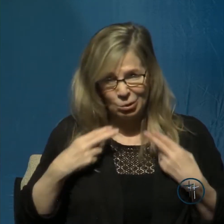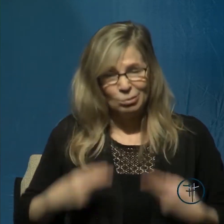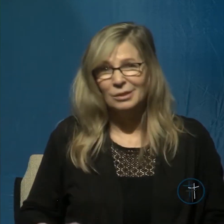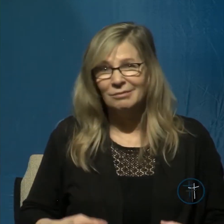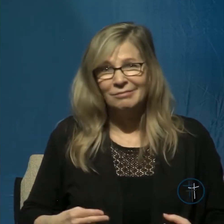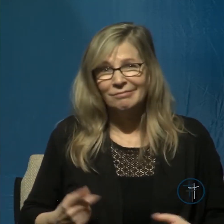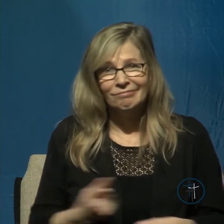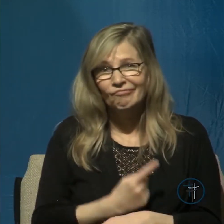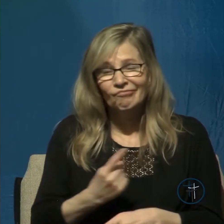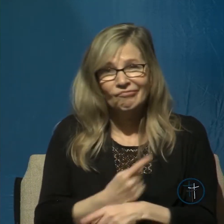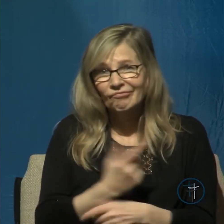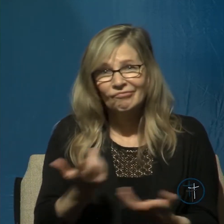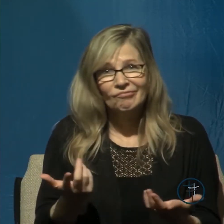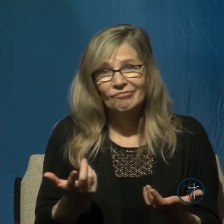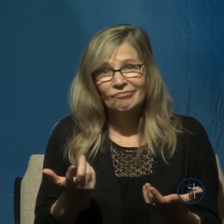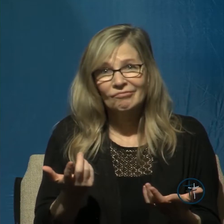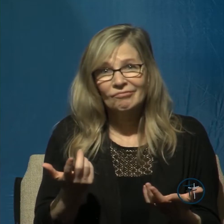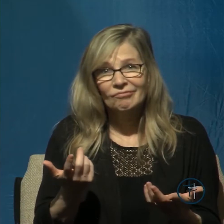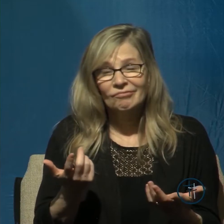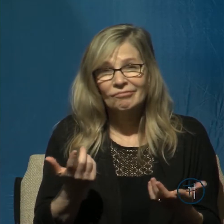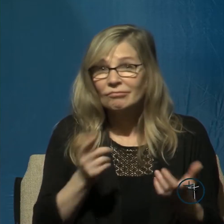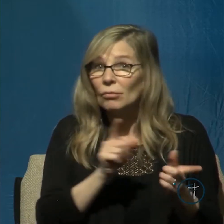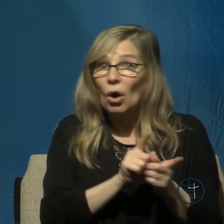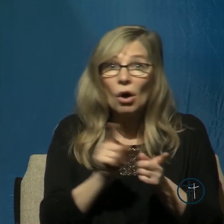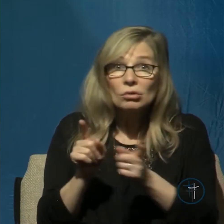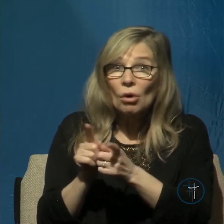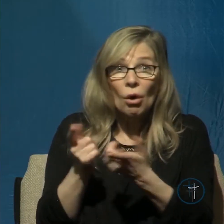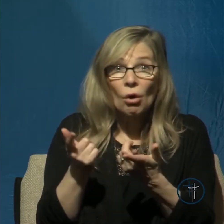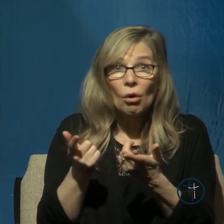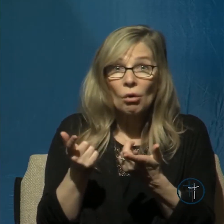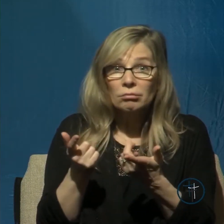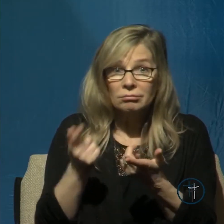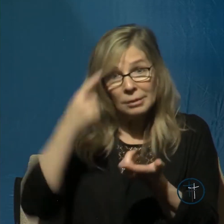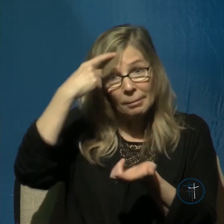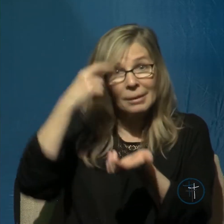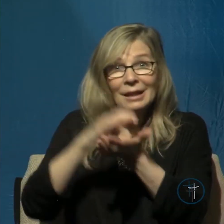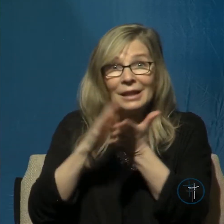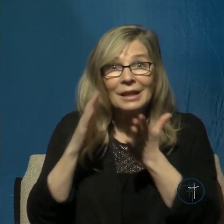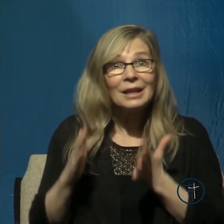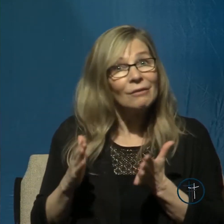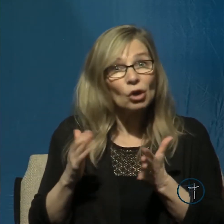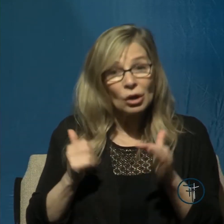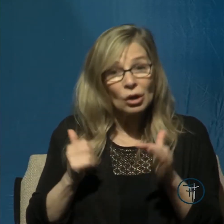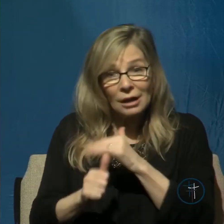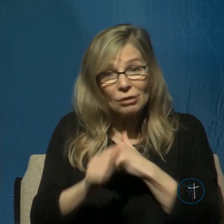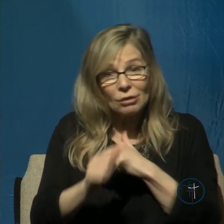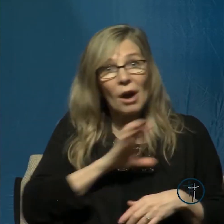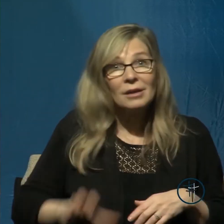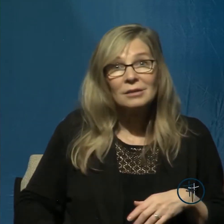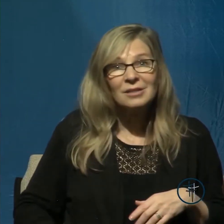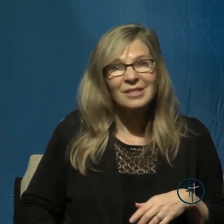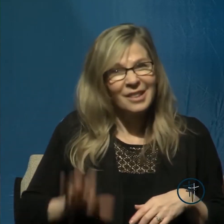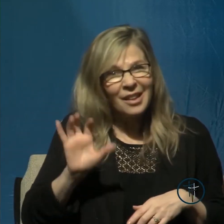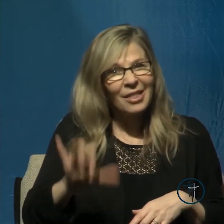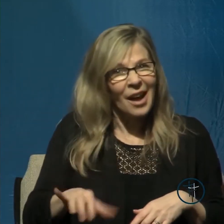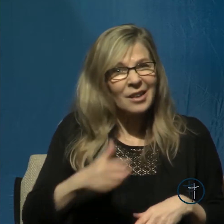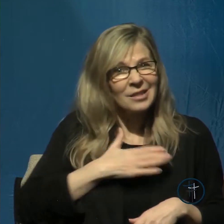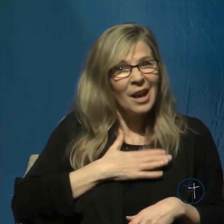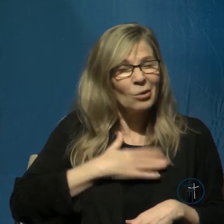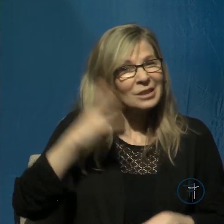being. It's also part of being a believer in Christ. It's the experience of every Christian. Sometimes